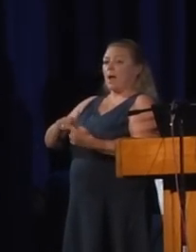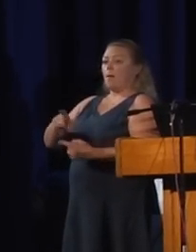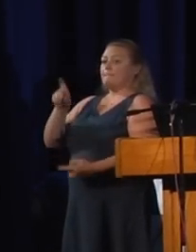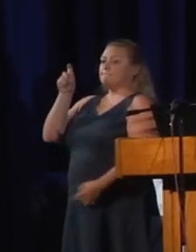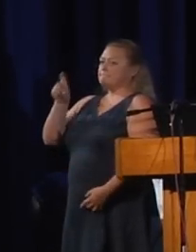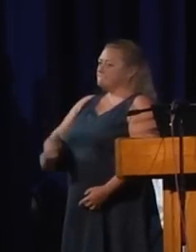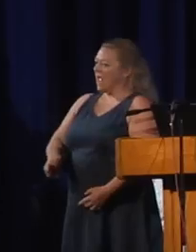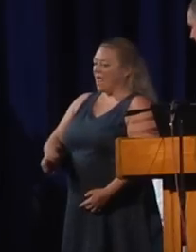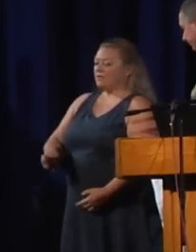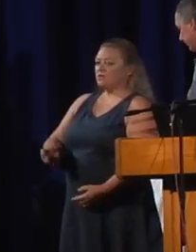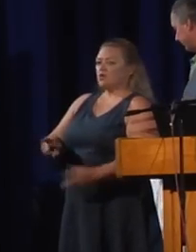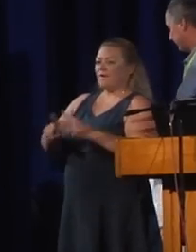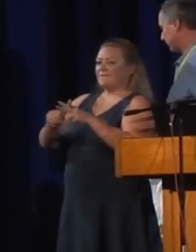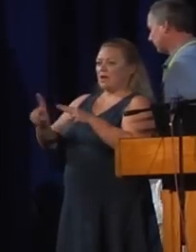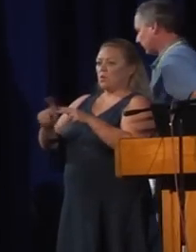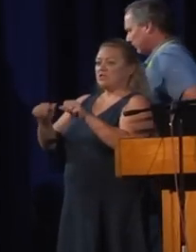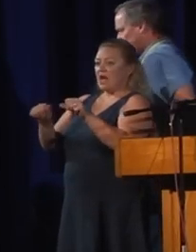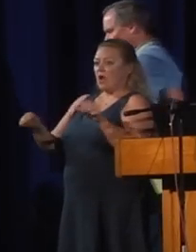Ken.